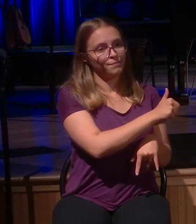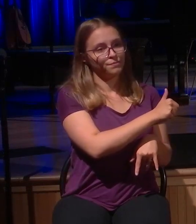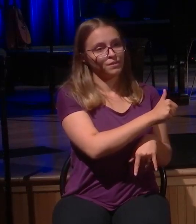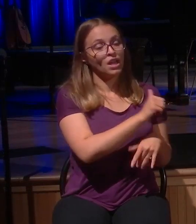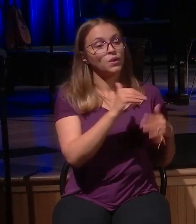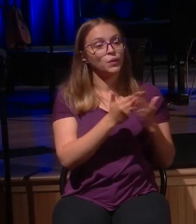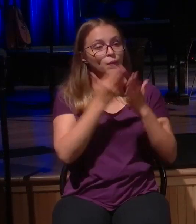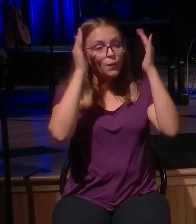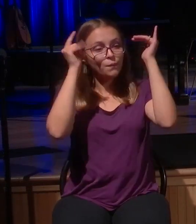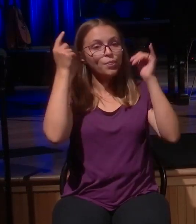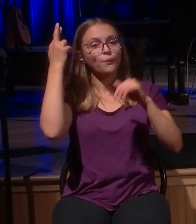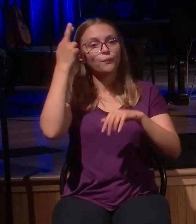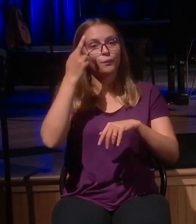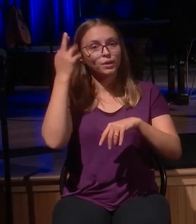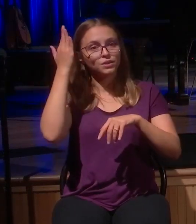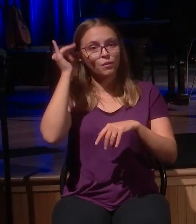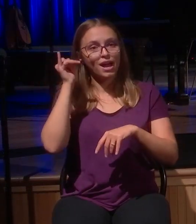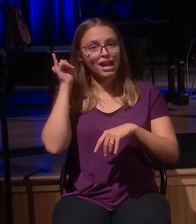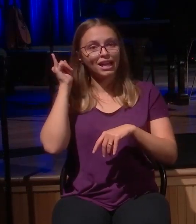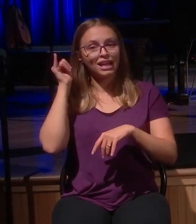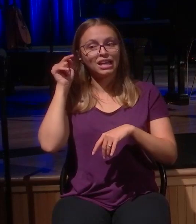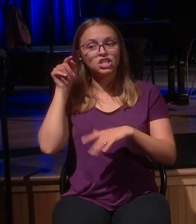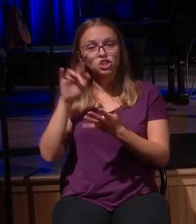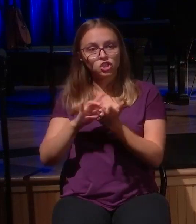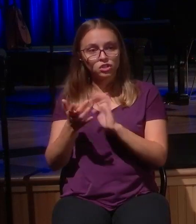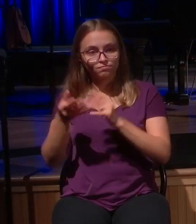telling the story is because they are the elder brother.